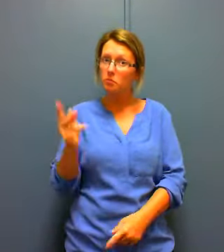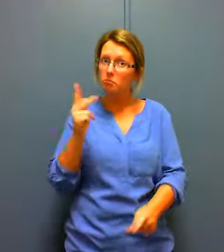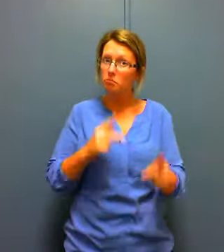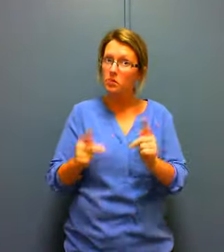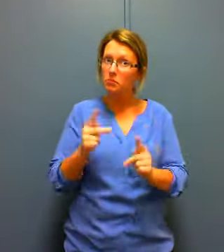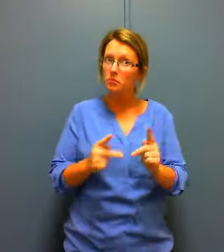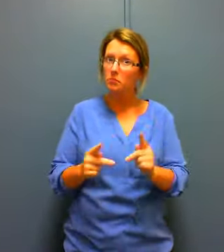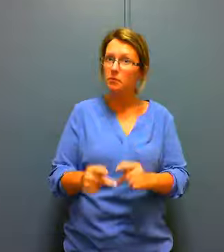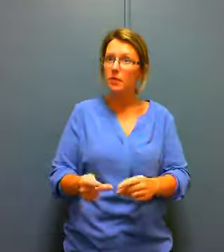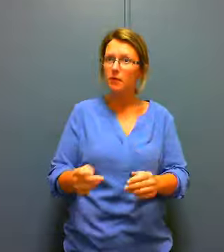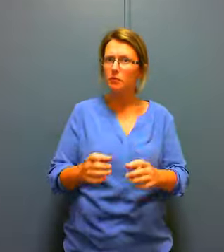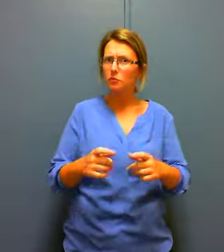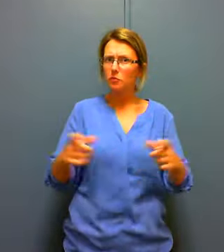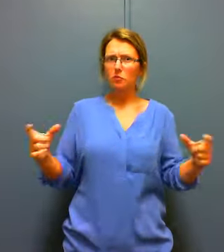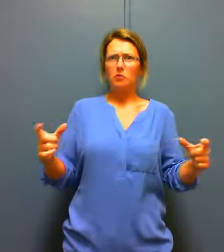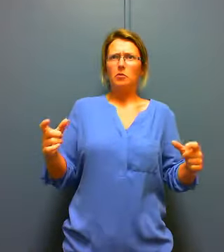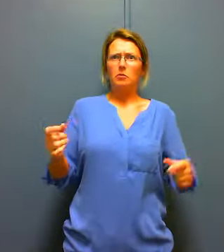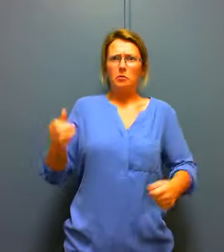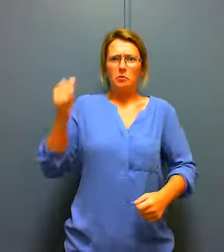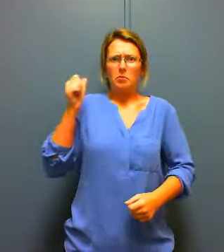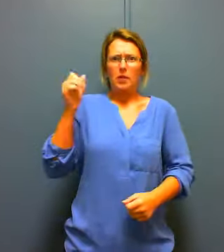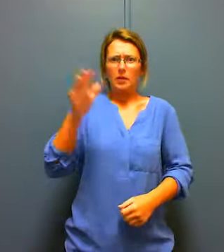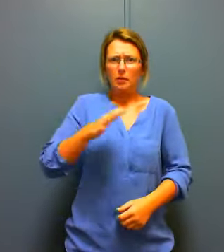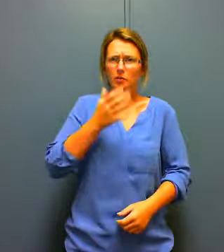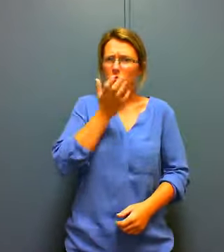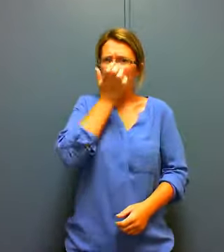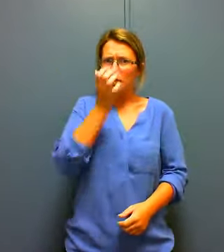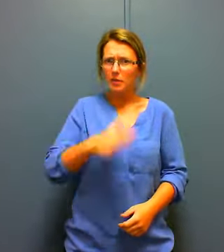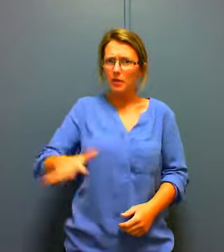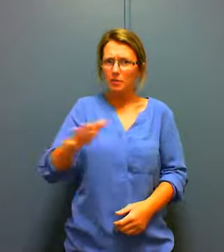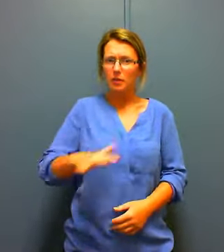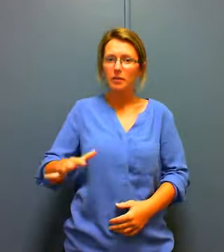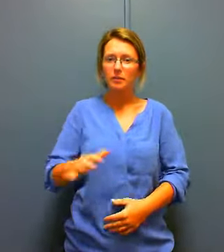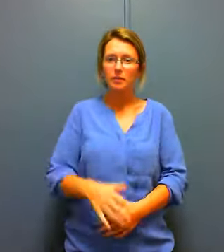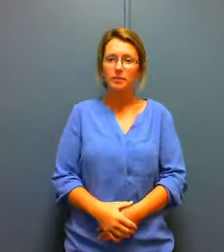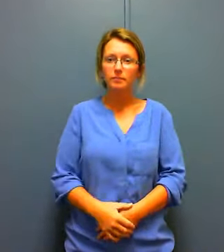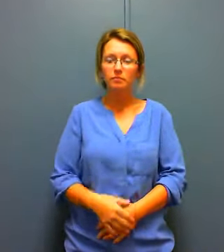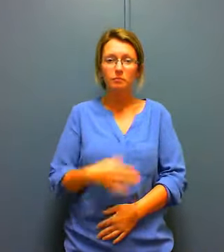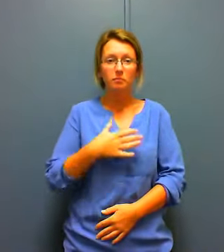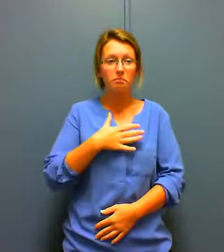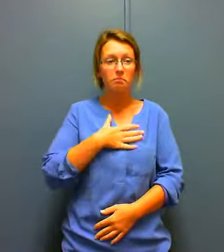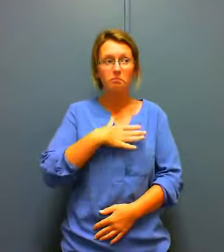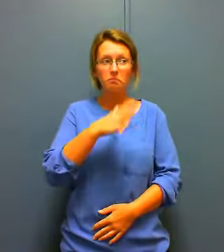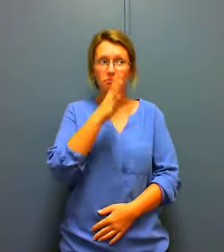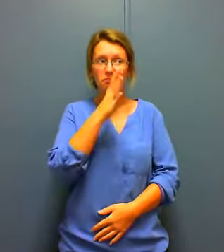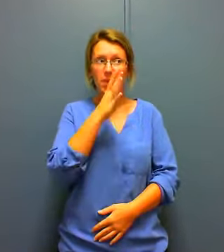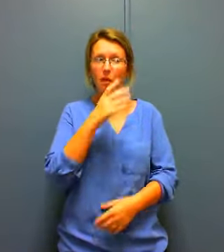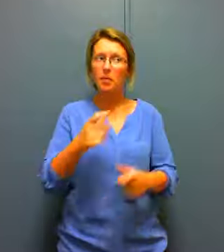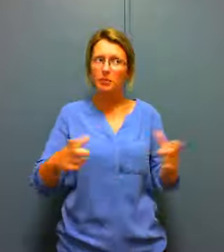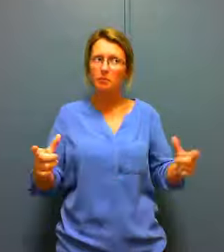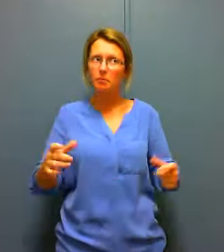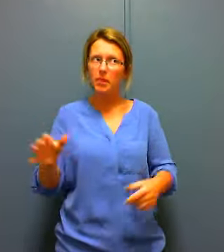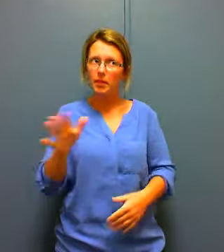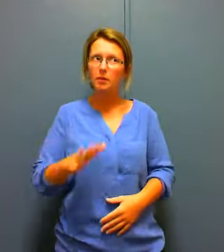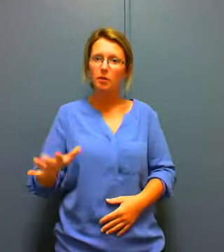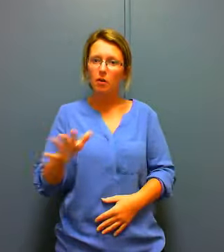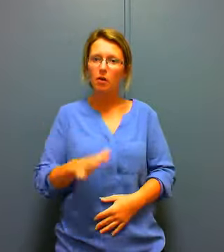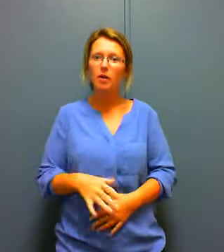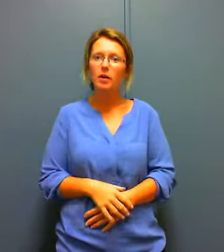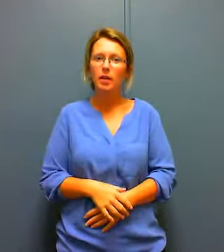golf like practicing yeah so my mom has that yard and then the entire forested hill behind her she owns